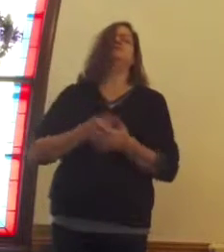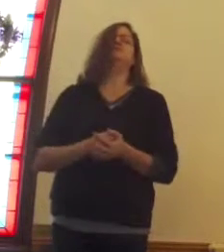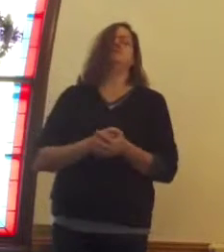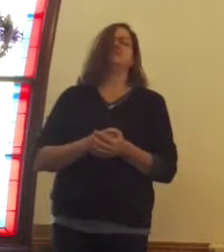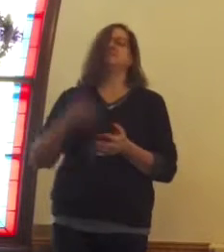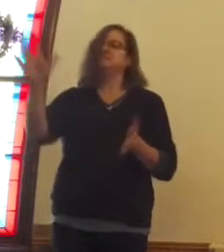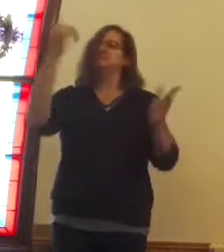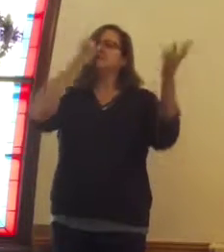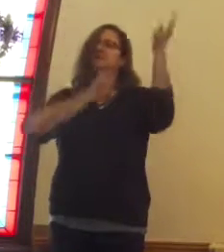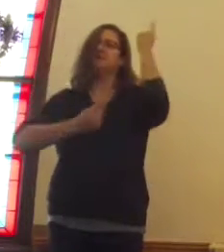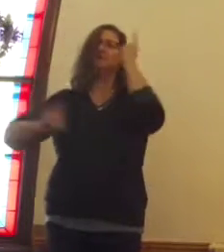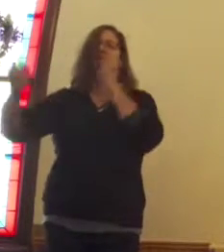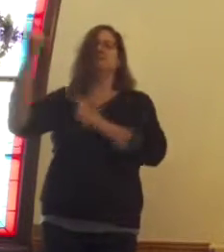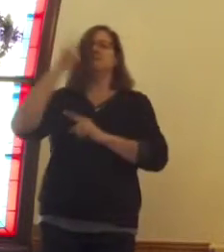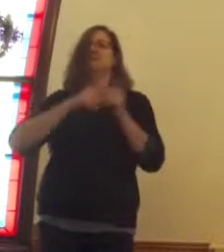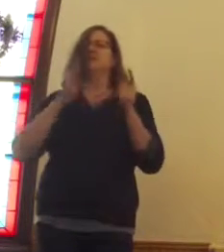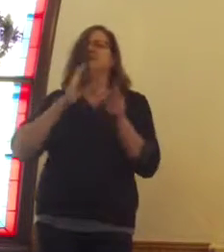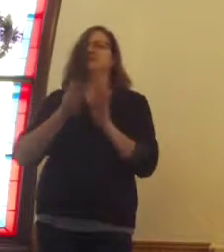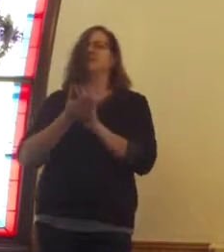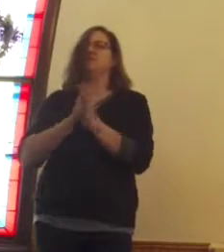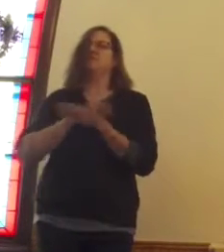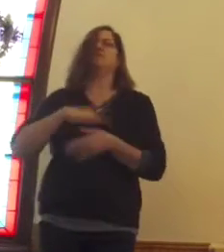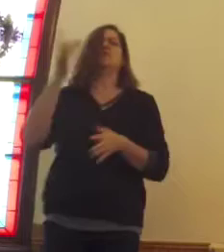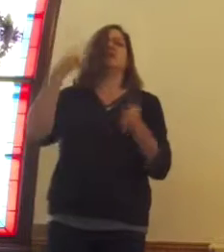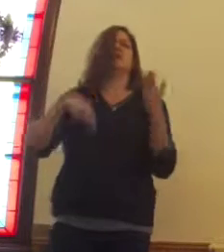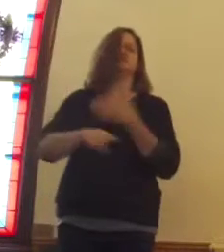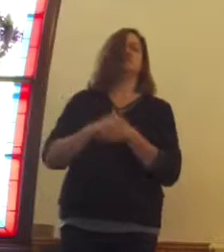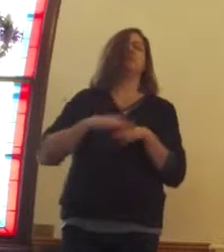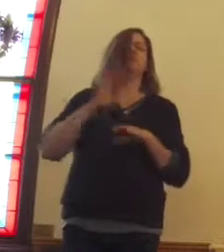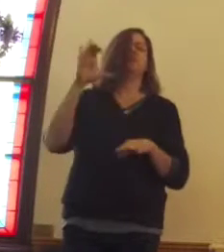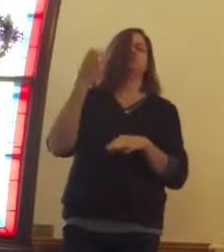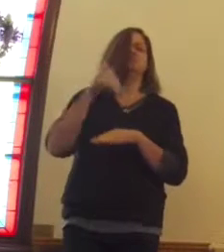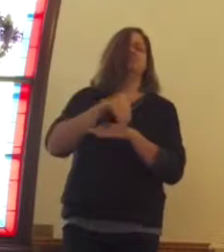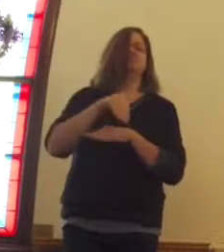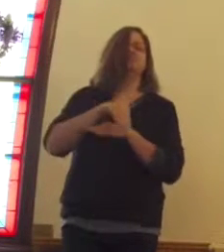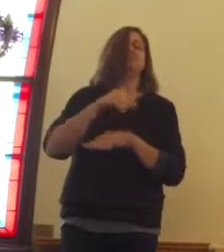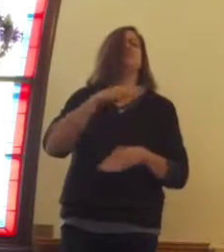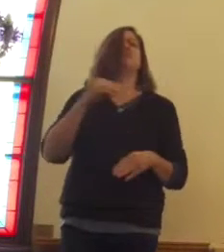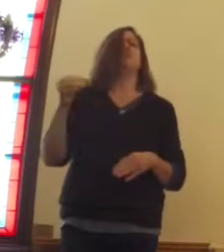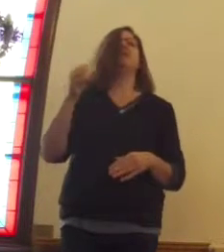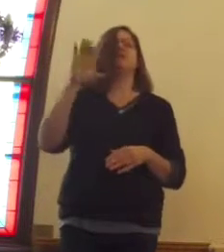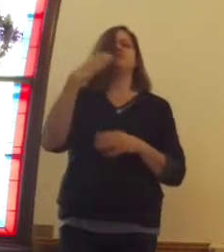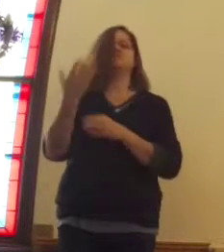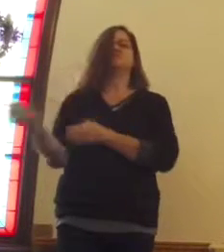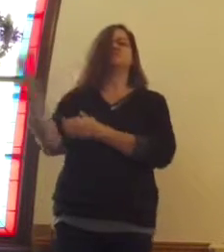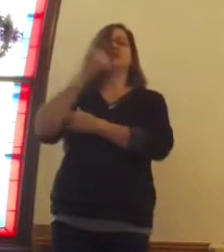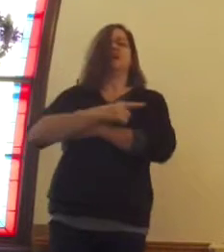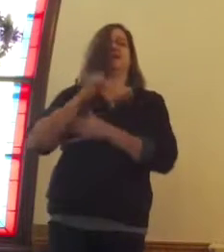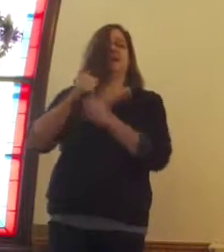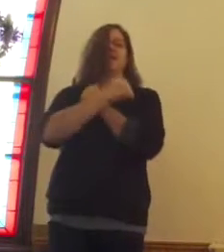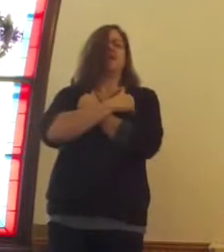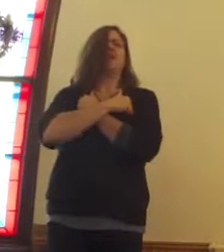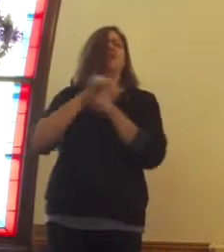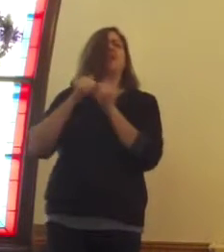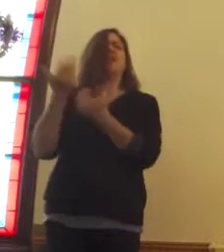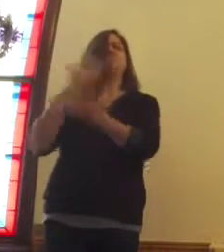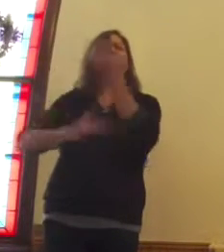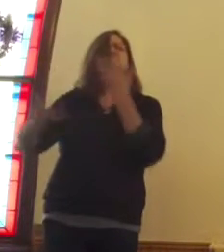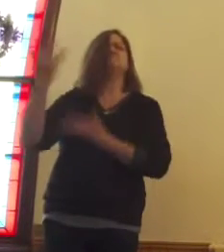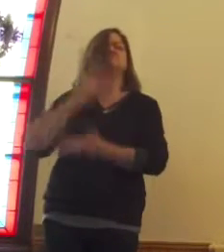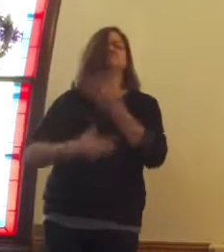that, because this will stem into part of next week's sermon on Christmas Eve and Christmas Day, how that love comes to us, and how